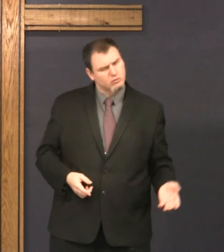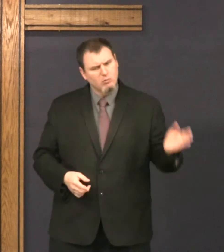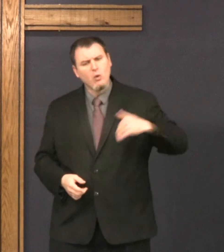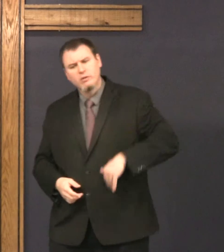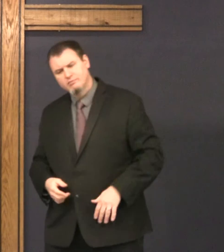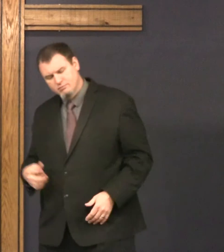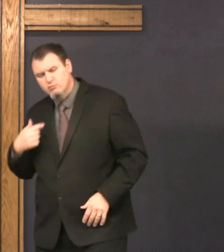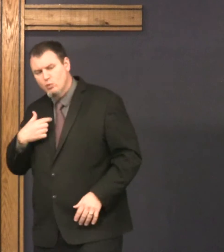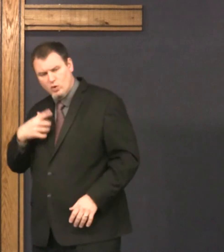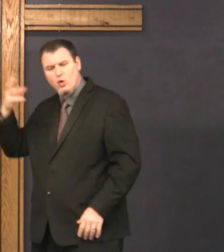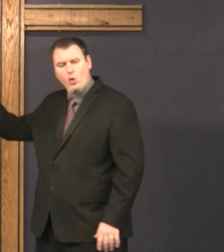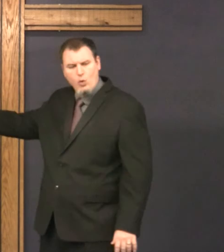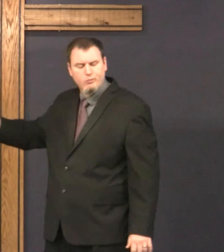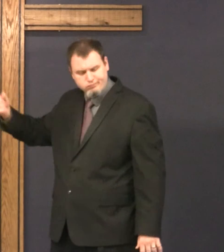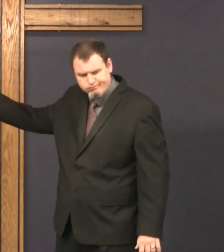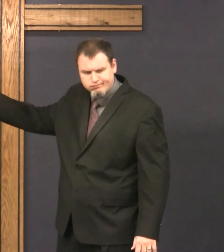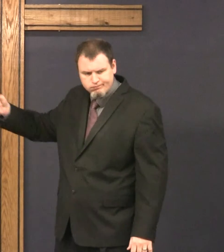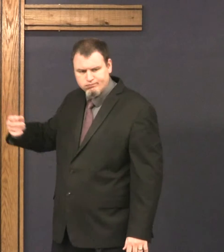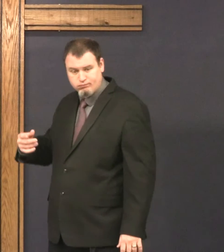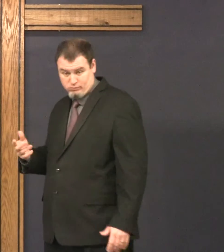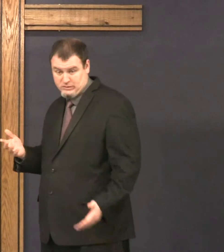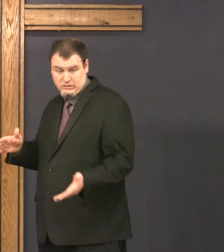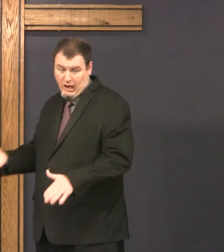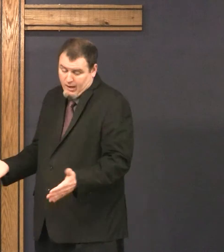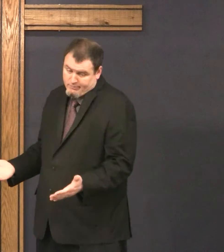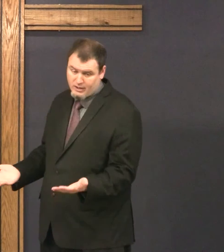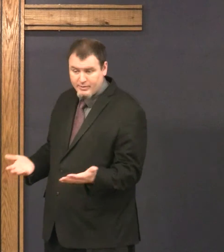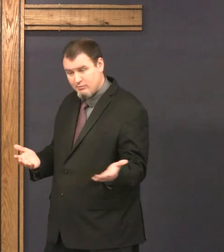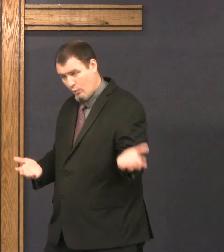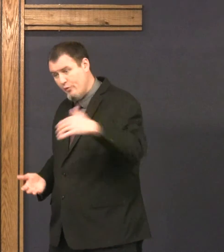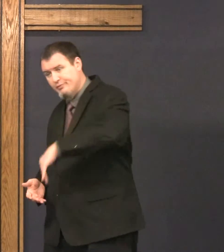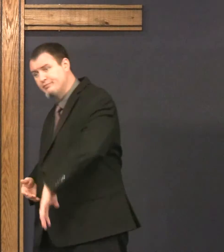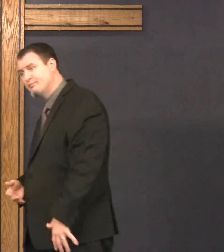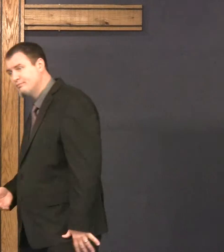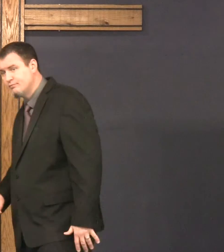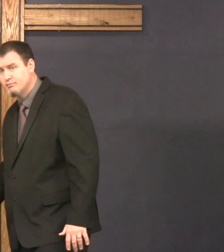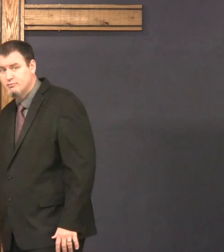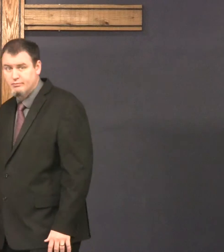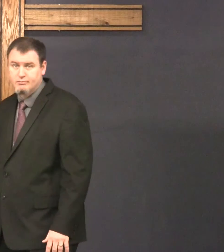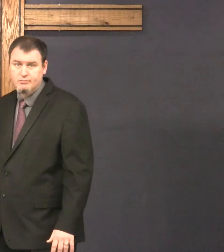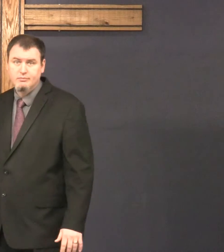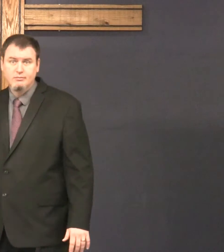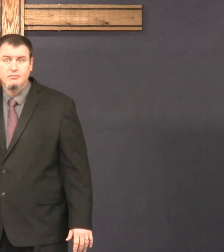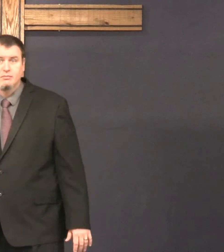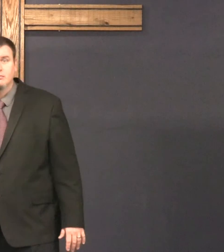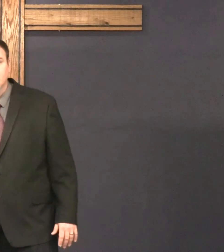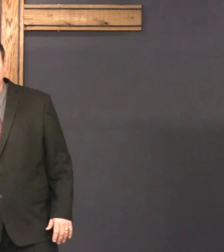and he encouraged the other disciples to know, he's going to die and when we'll go die with him.